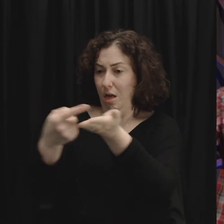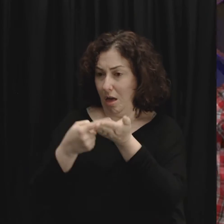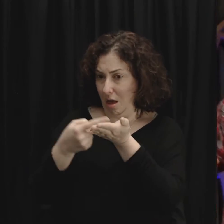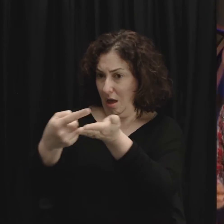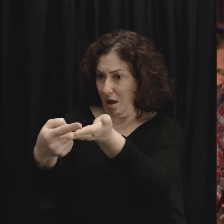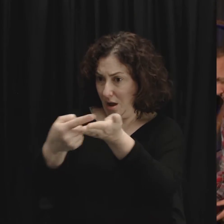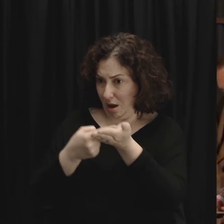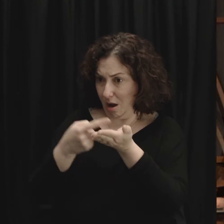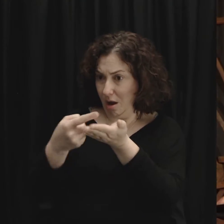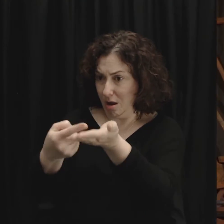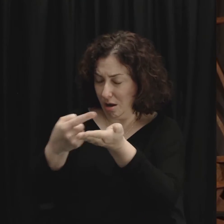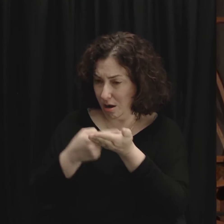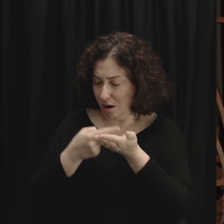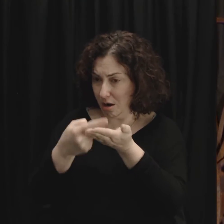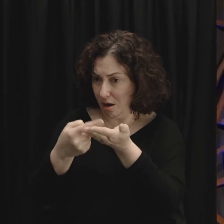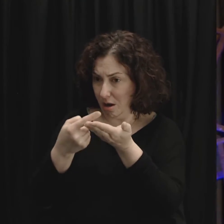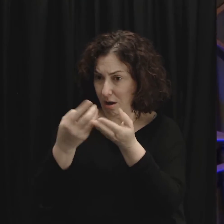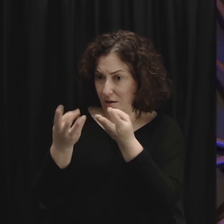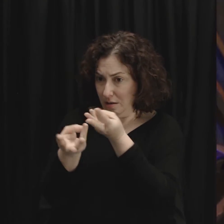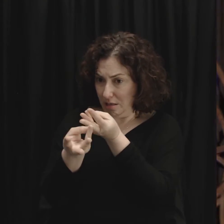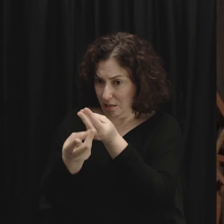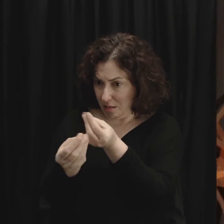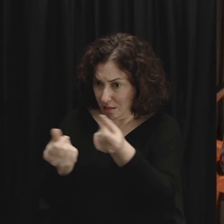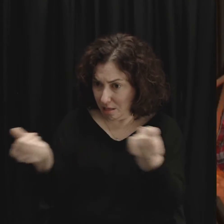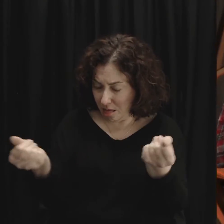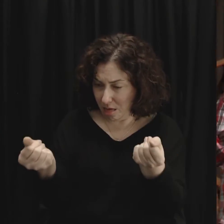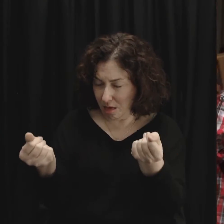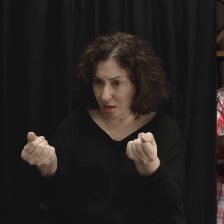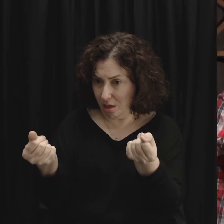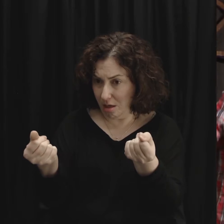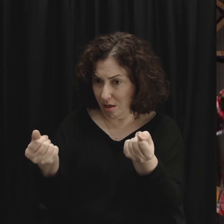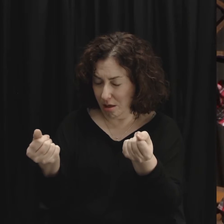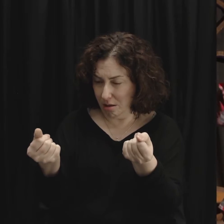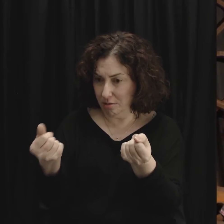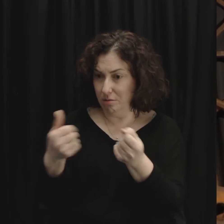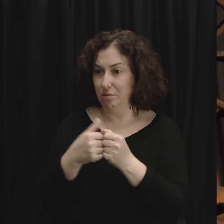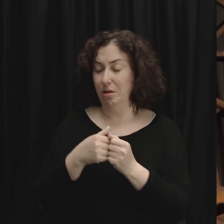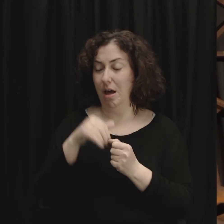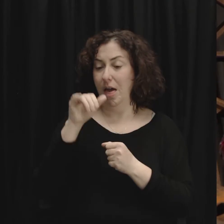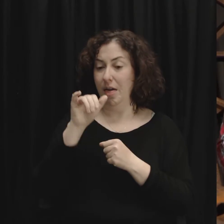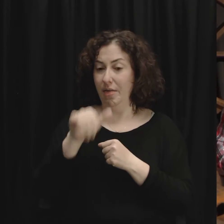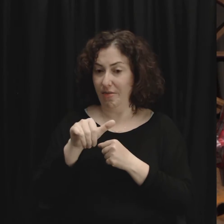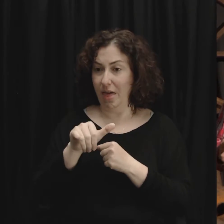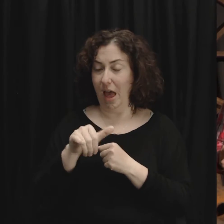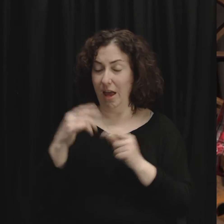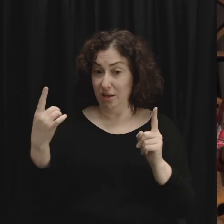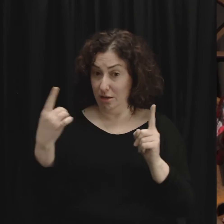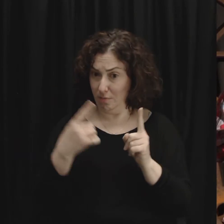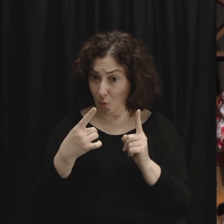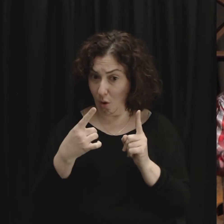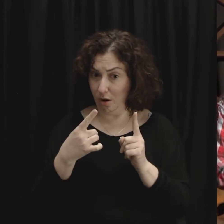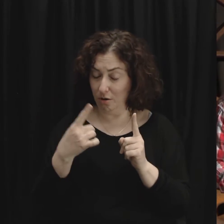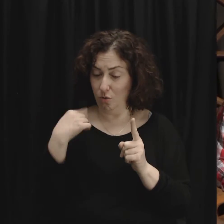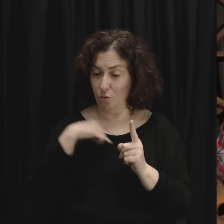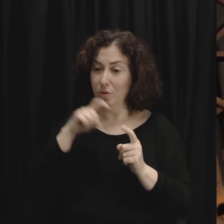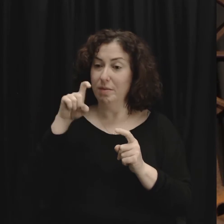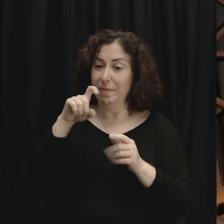be an initiator that is what peacemaking is all about it's initiating the steps of conflict resolution